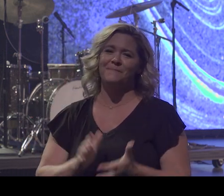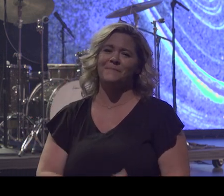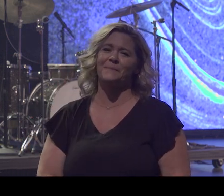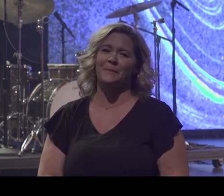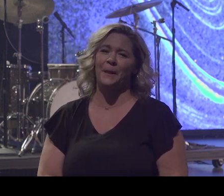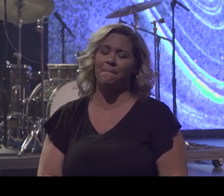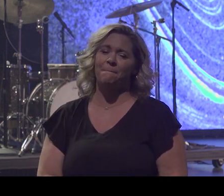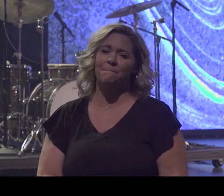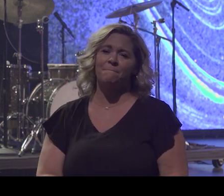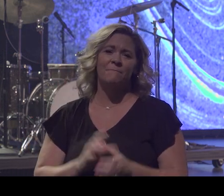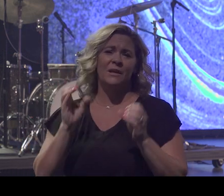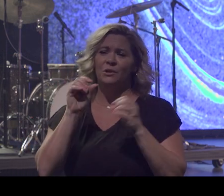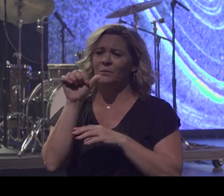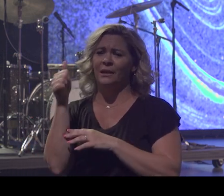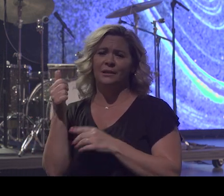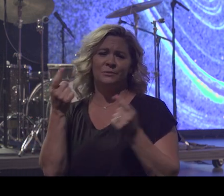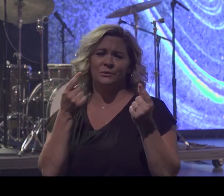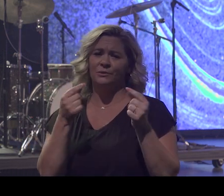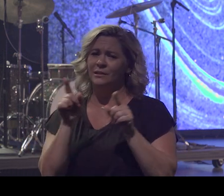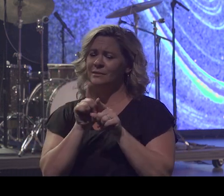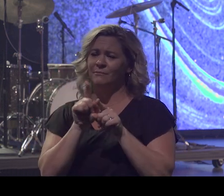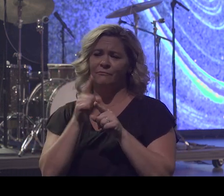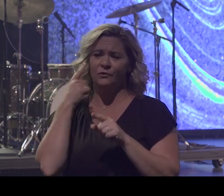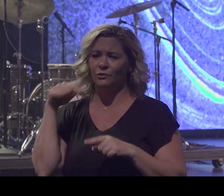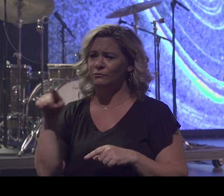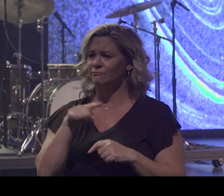Nobody else will do that for you. Nobody,